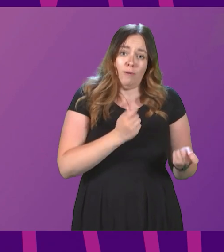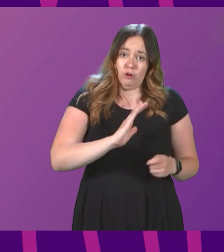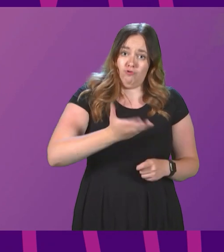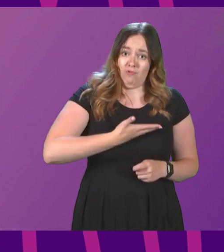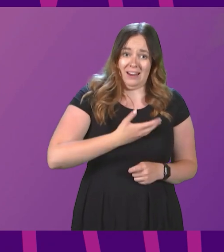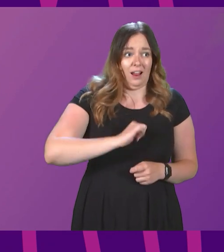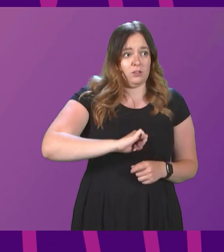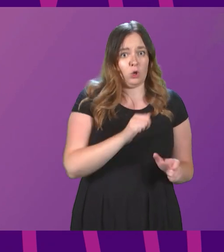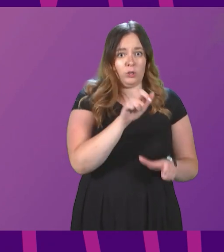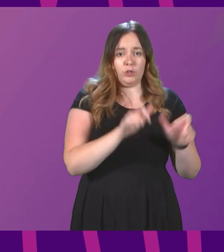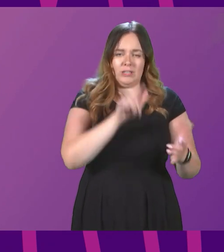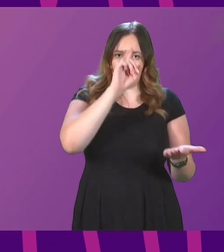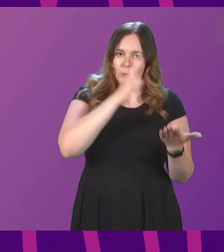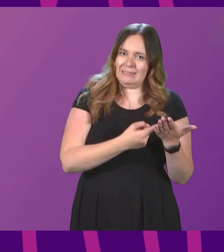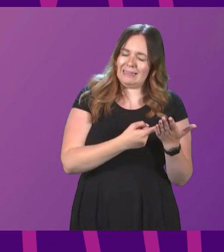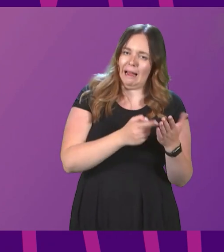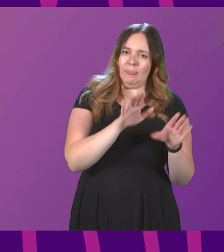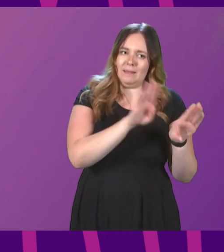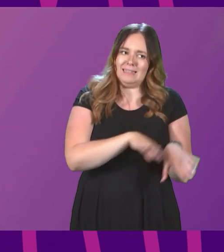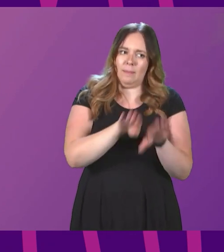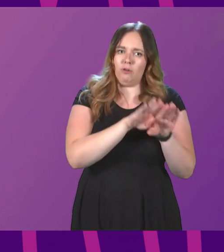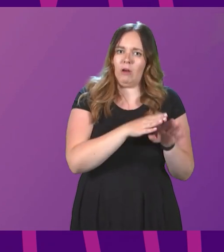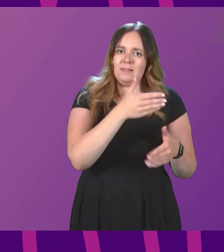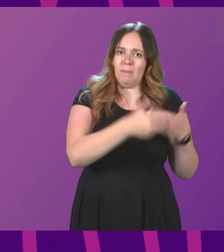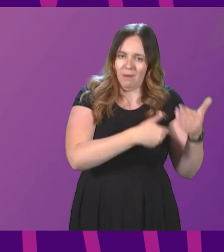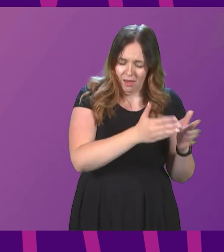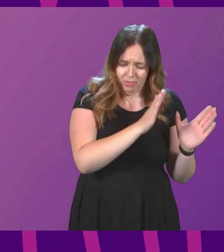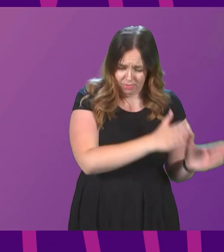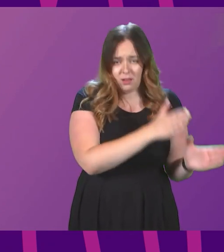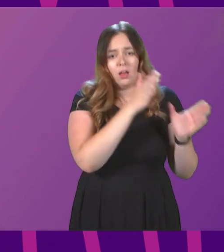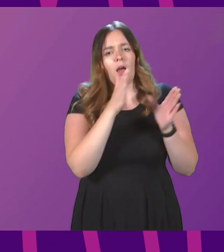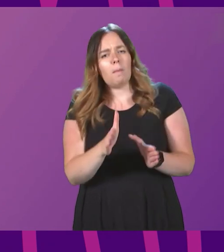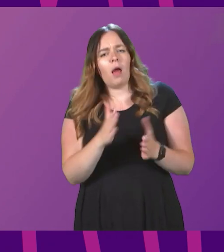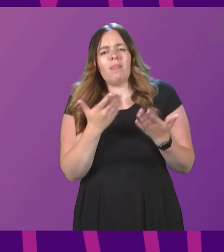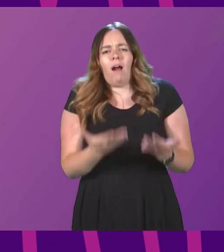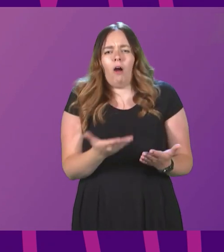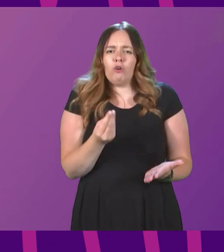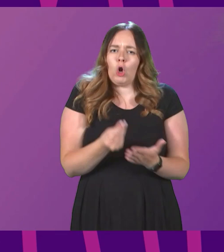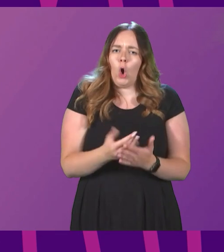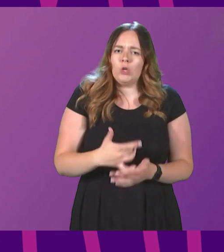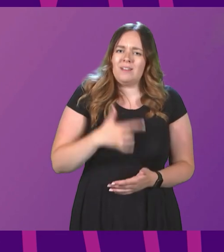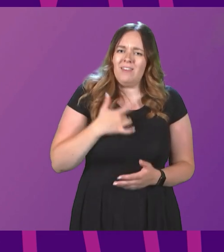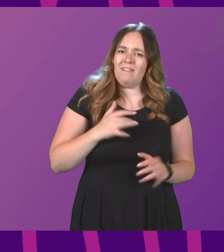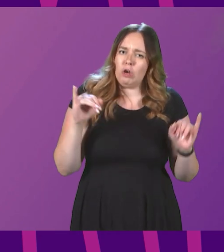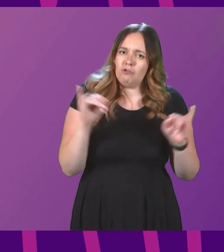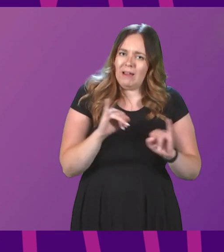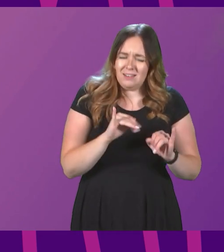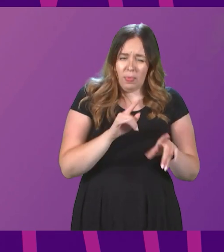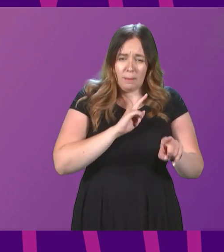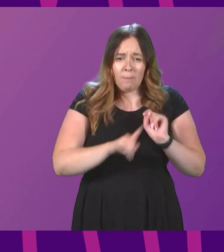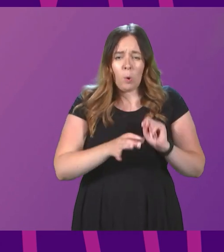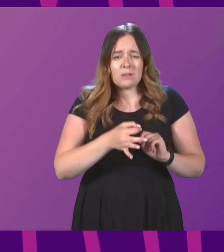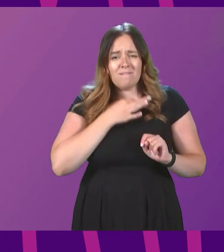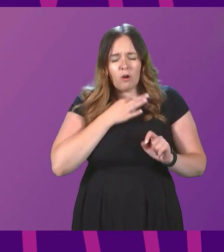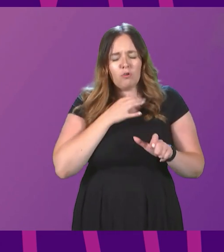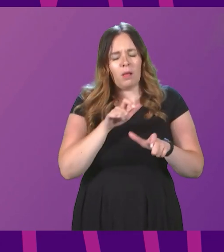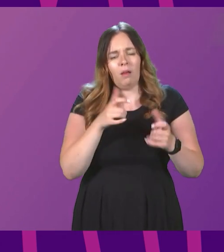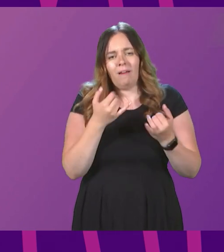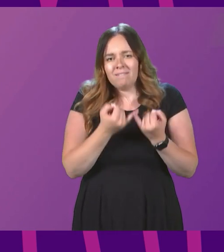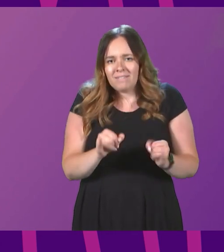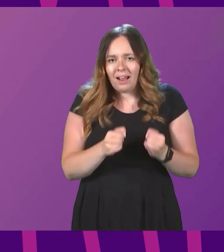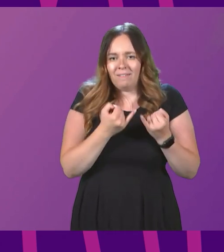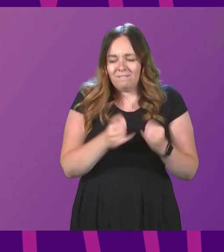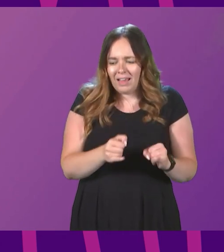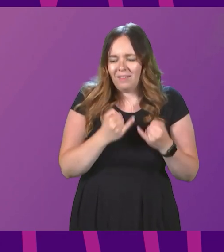citizens to determine the democratic path our nation will take, that the current cost of living crisis, where the most vulnerable in society are consistently being failed by the UK